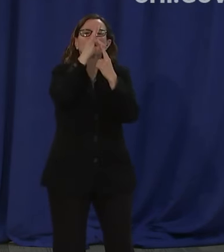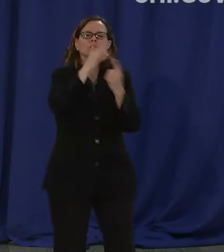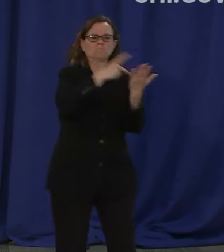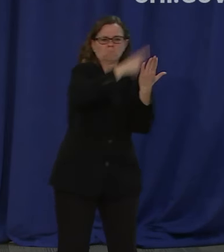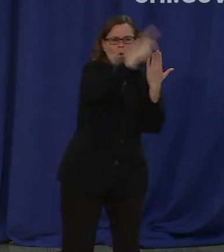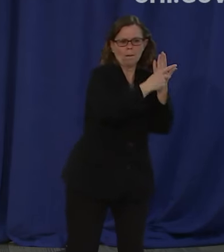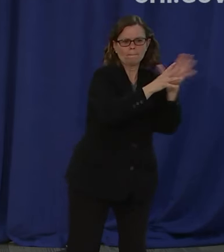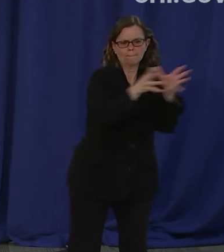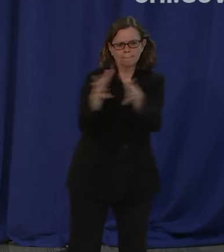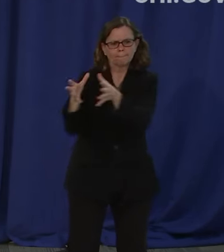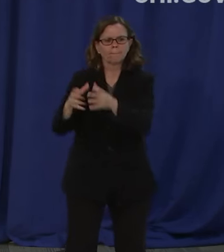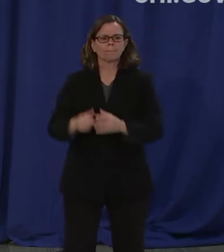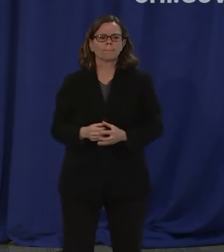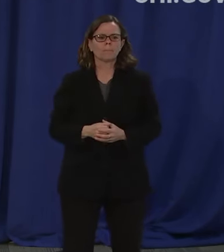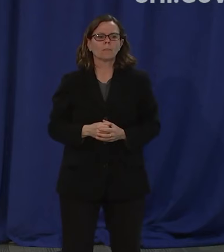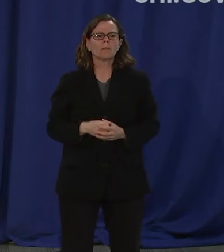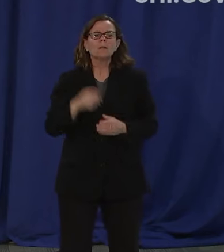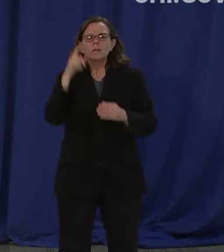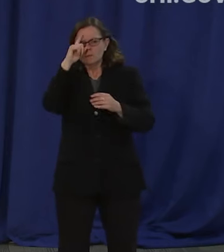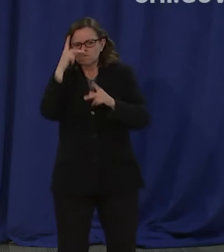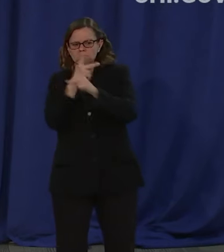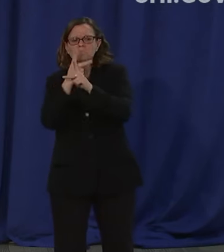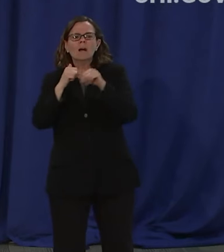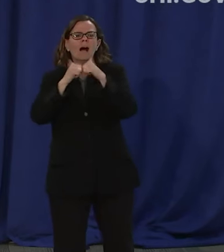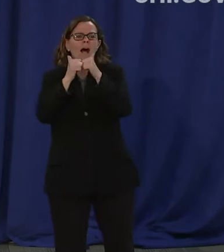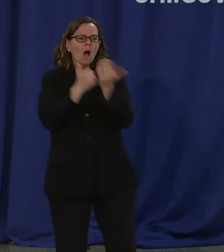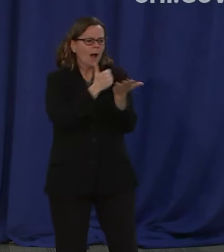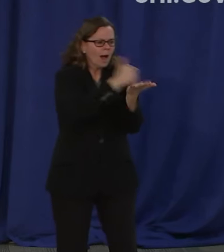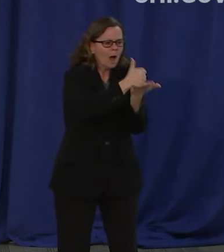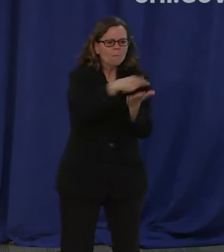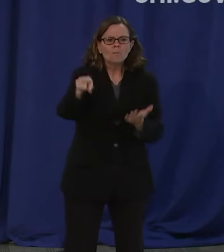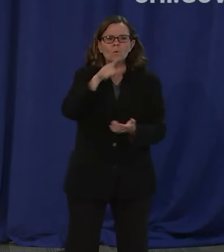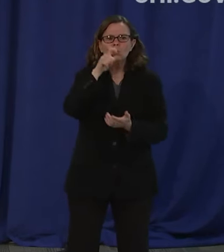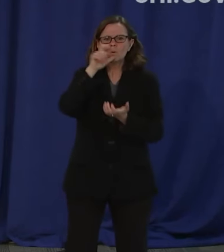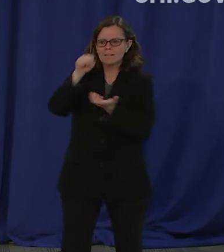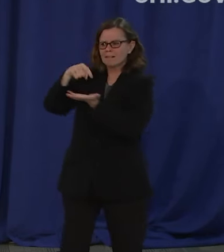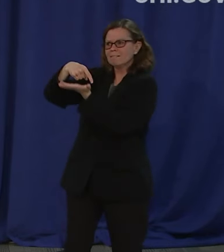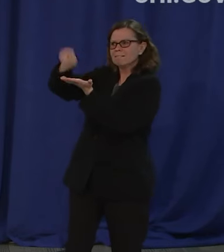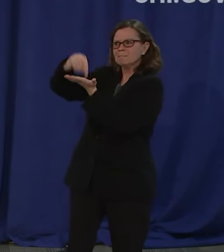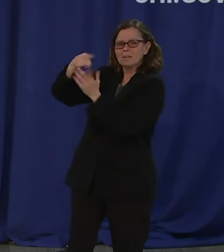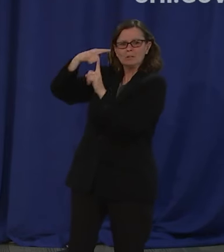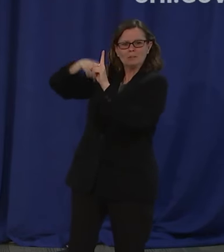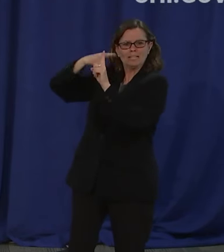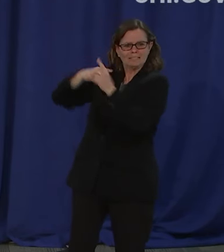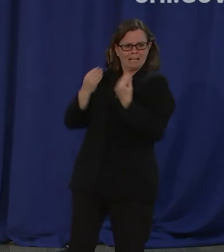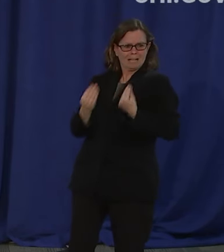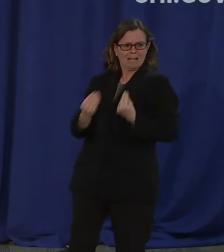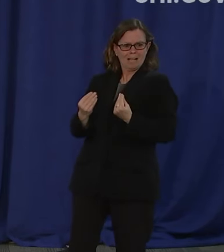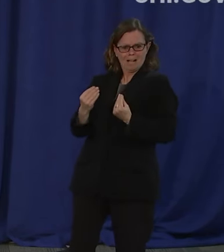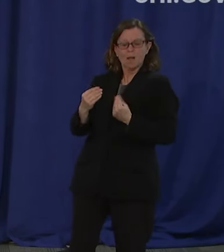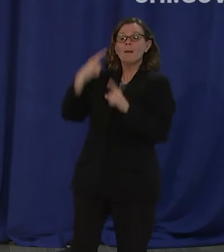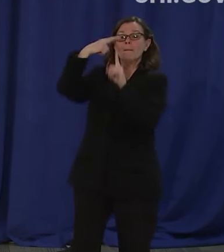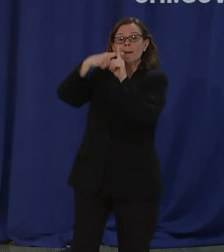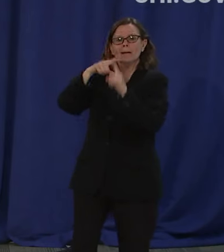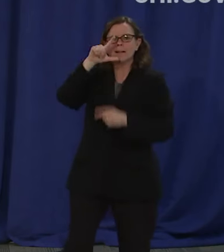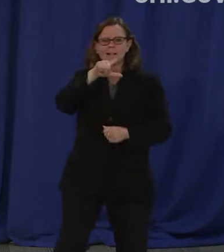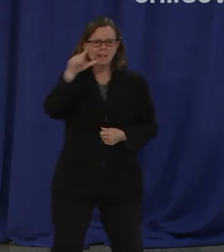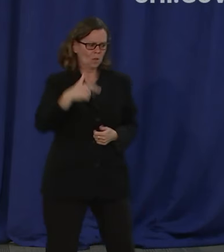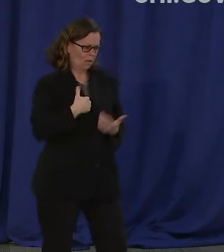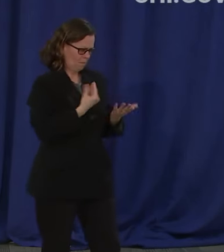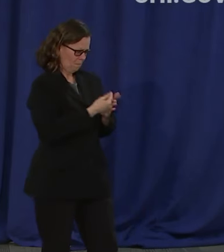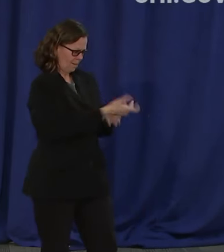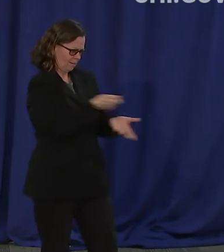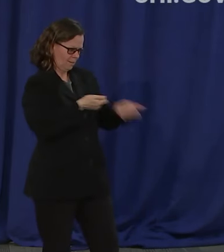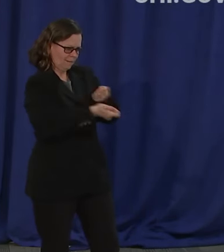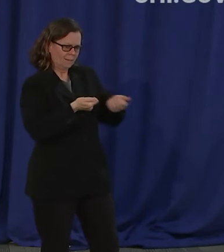for ways to support renters and landlords. As we move forward in this fight against COVID-19, my continued